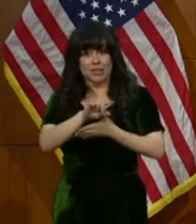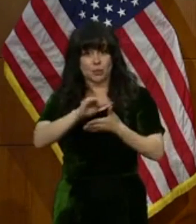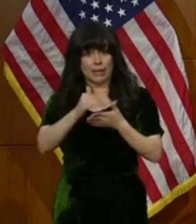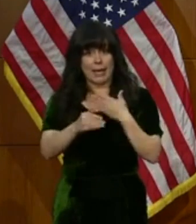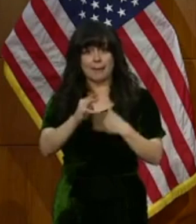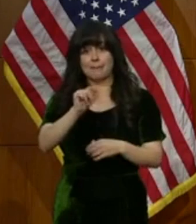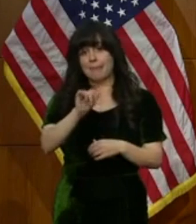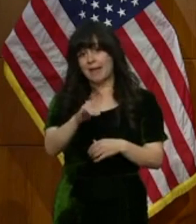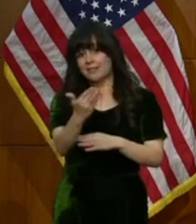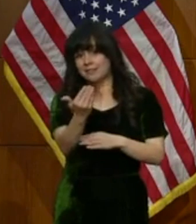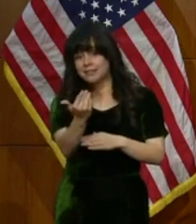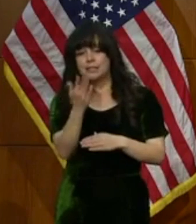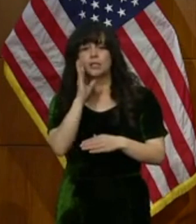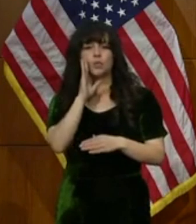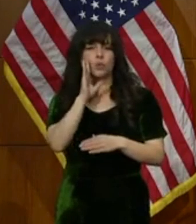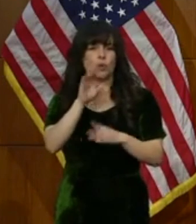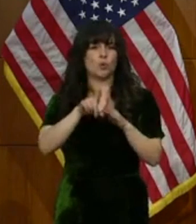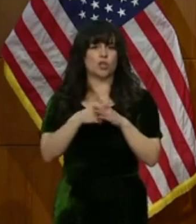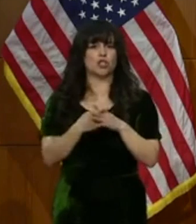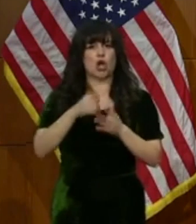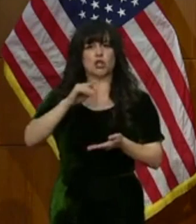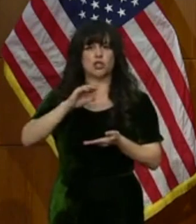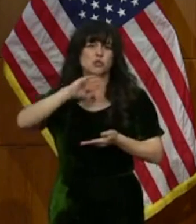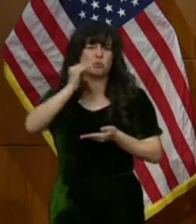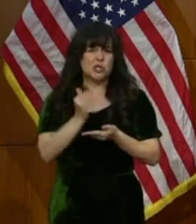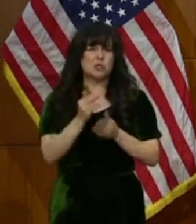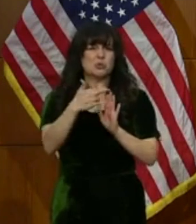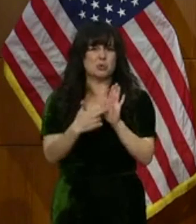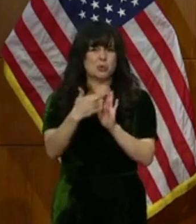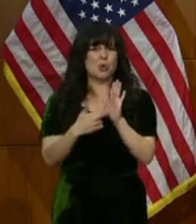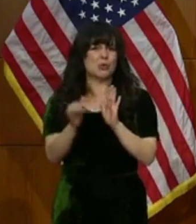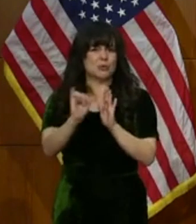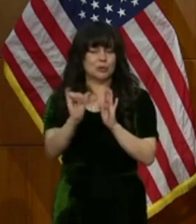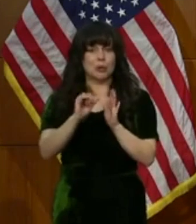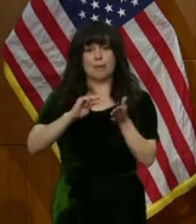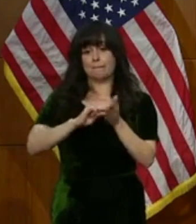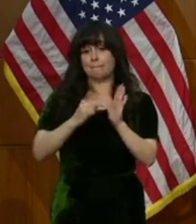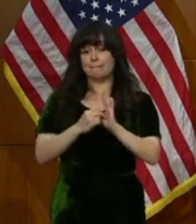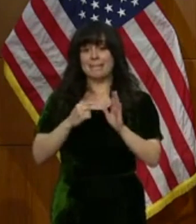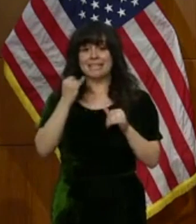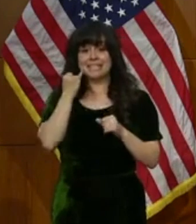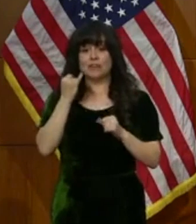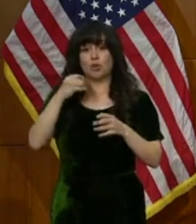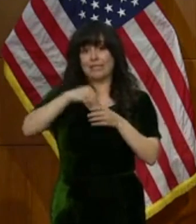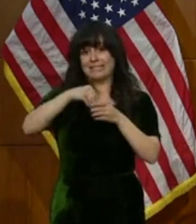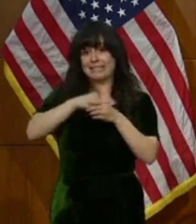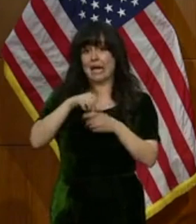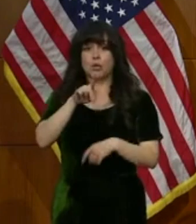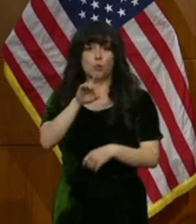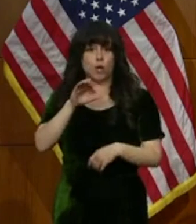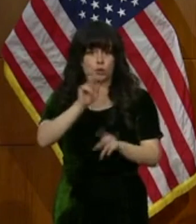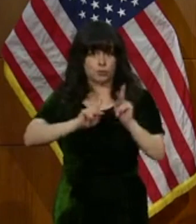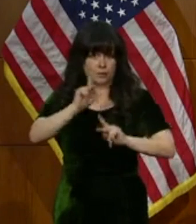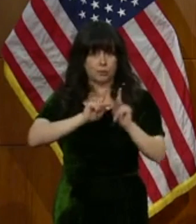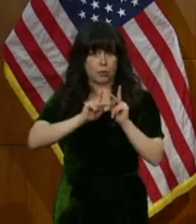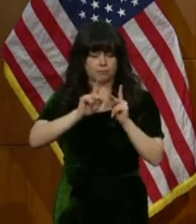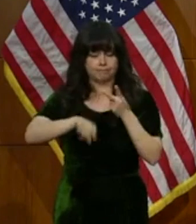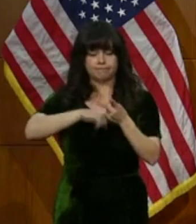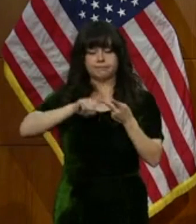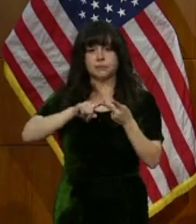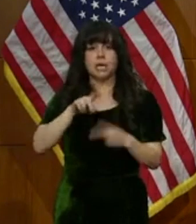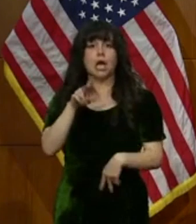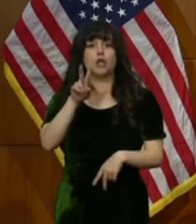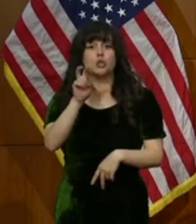few more measures. This means 100 people at a social gathering indoors and 250 people